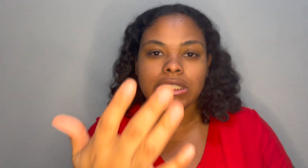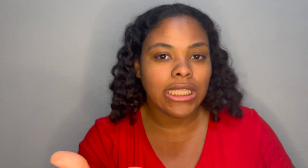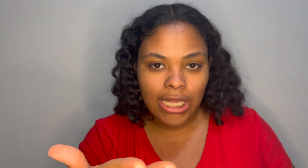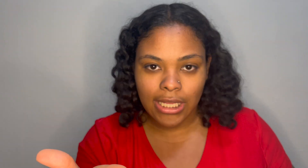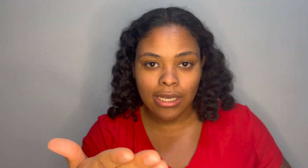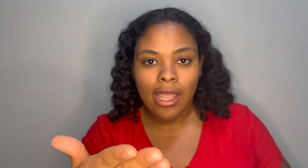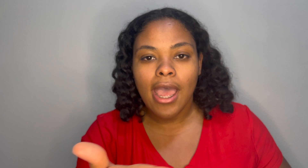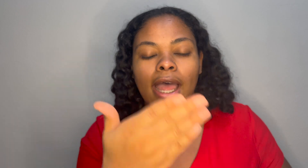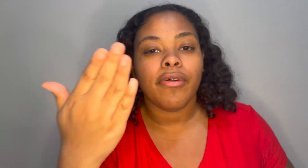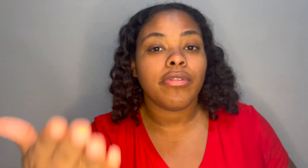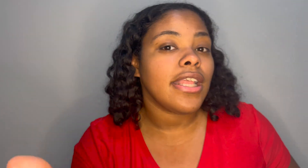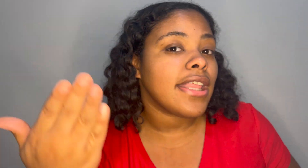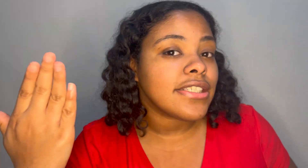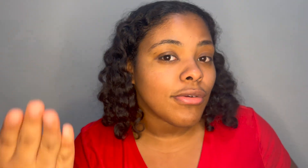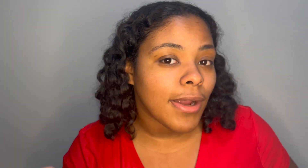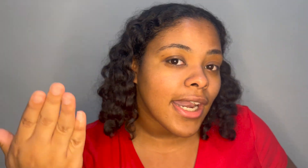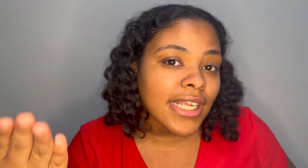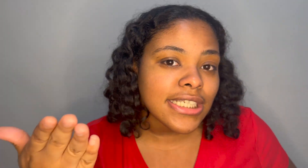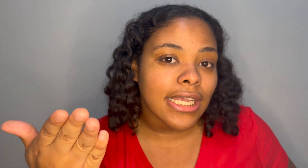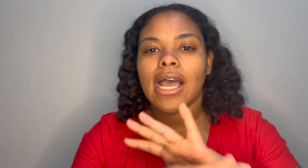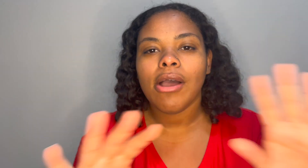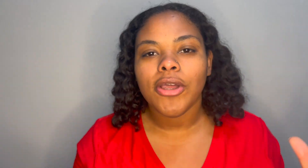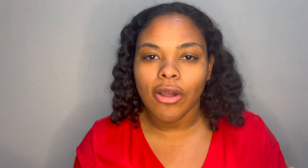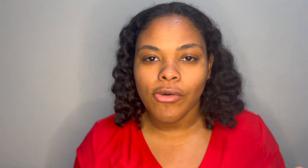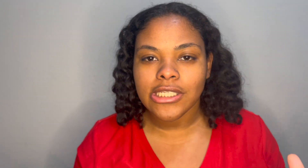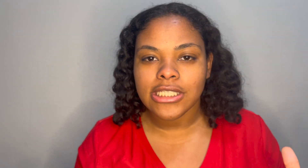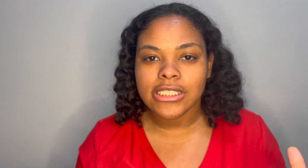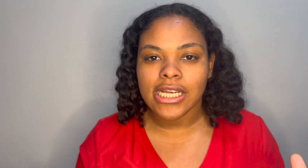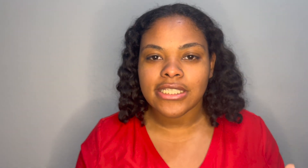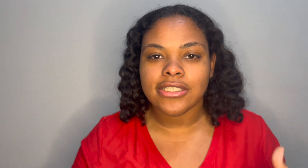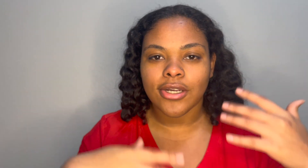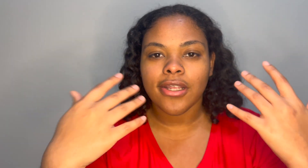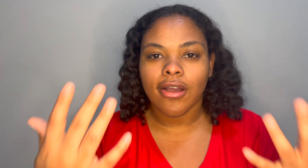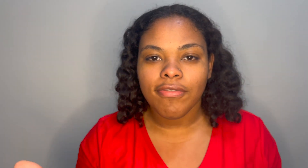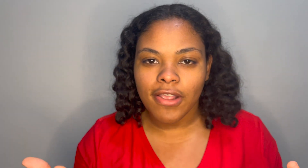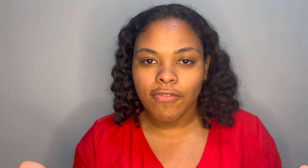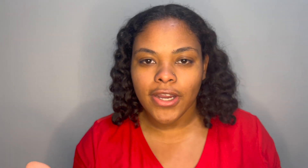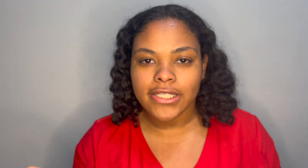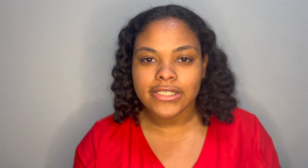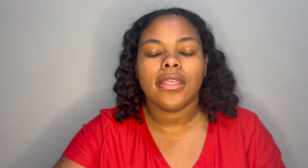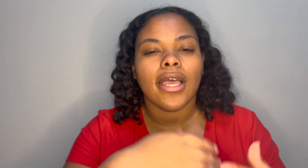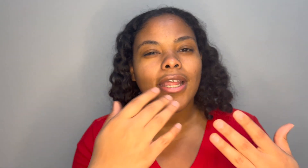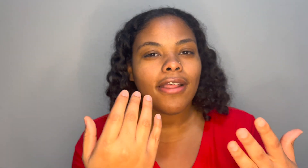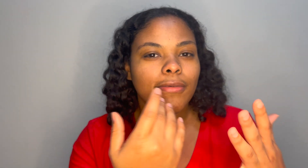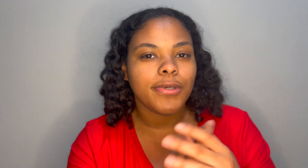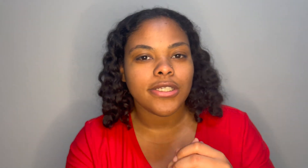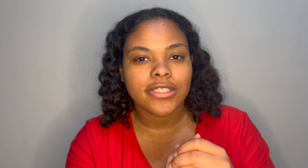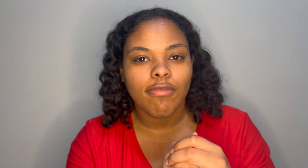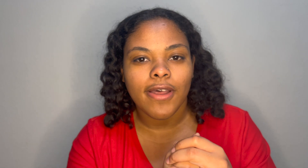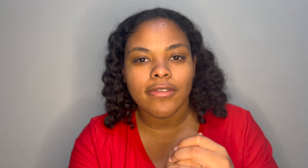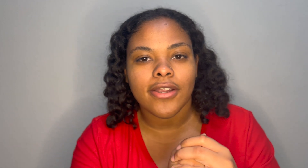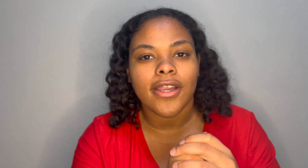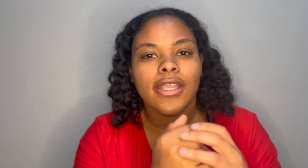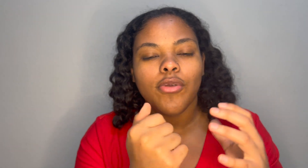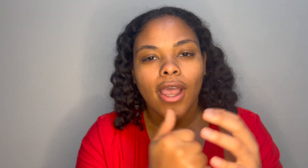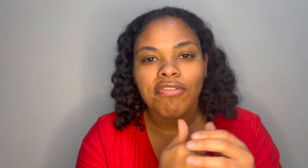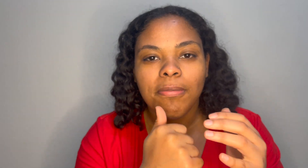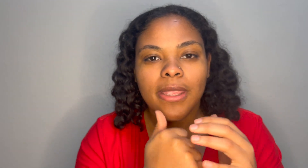saying i don't think that's the right idea i would always suggest starting off as friends you kind of have to put yourself out there and you have to be